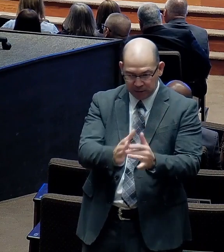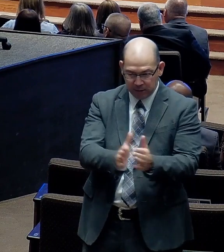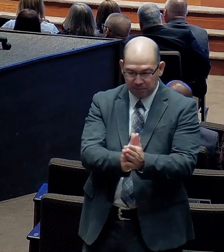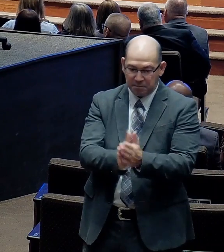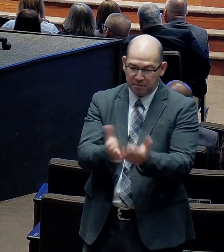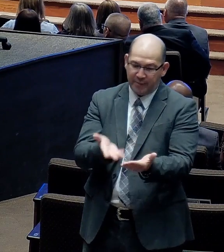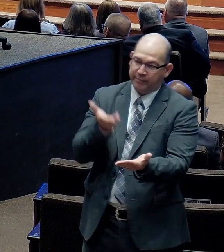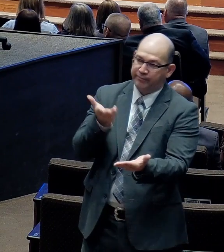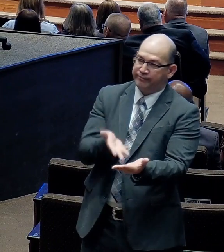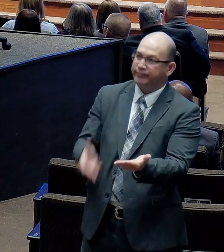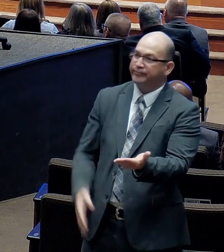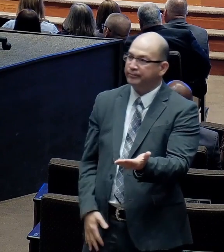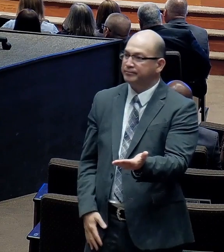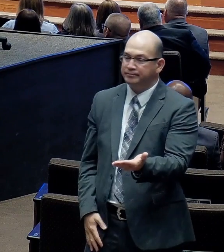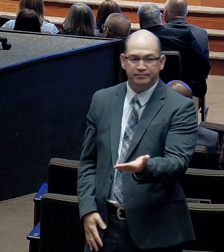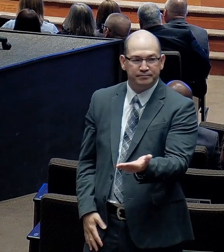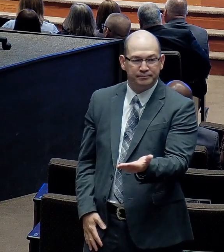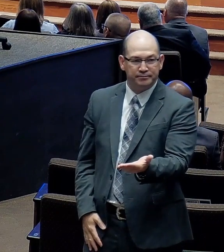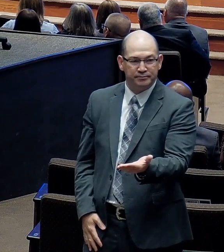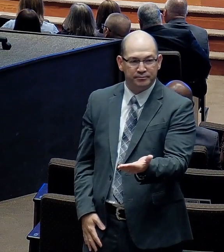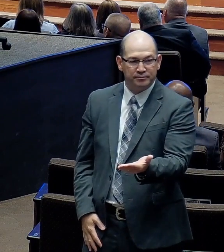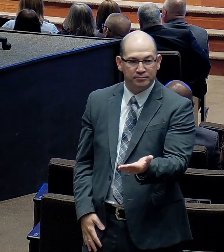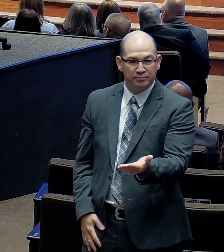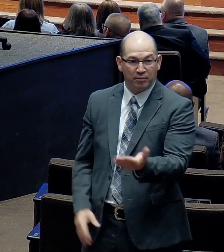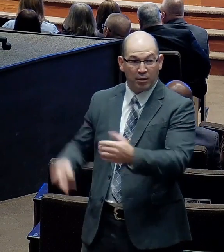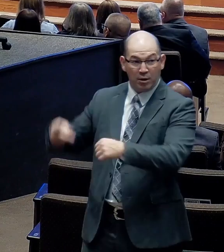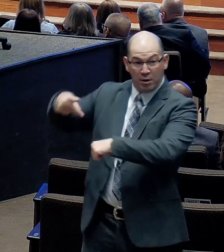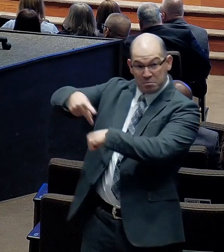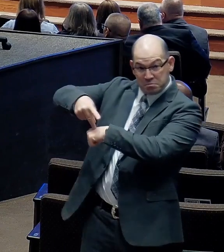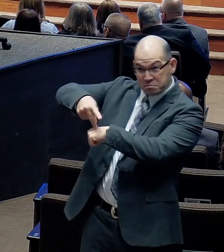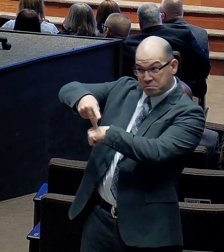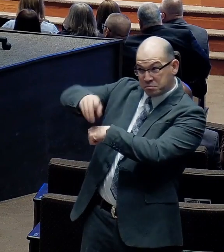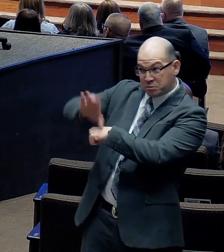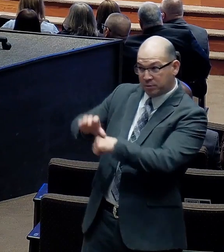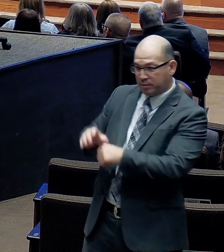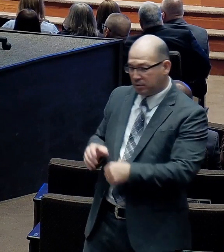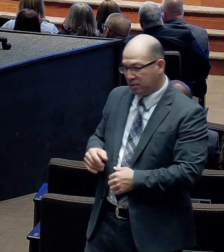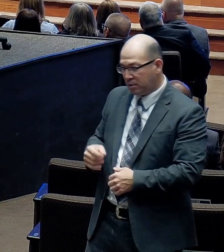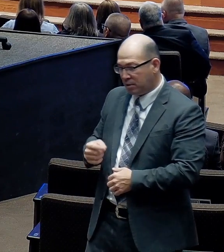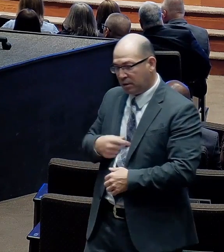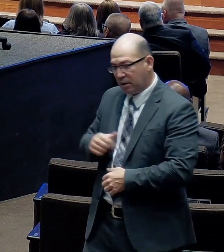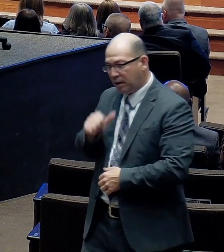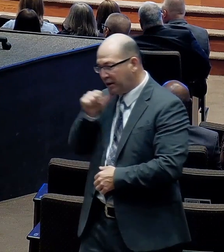I listen to Pastor Chappell. I don't come to church much. I'm a bad church member. Okay.